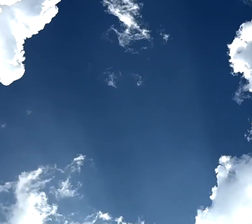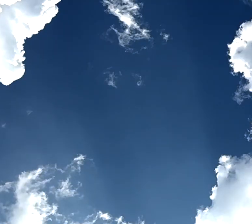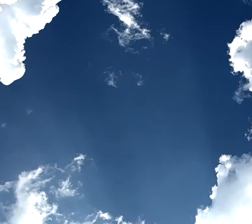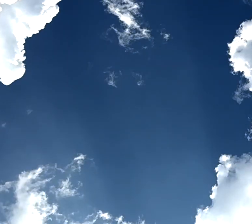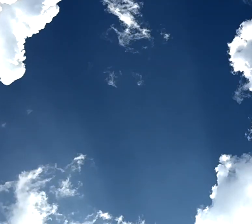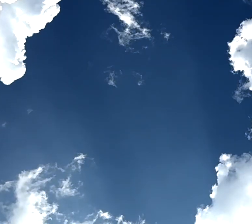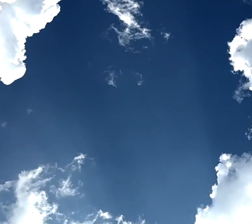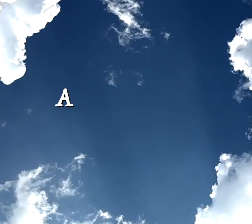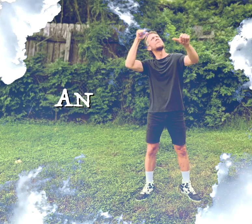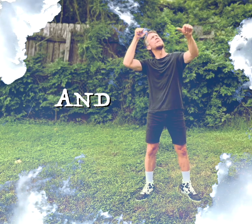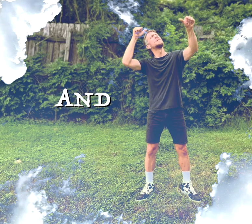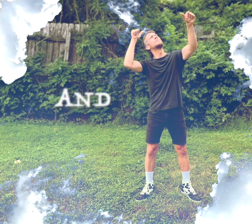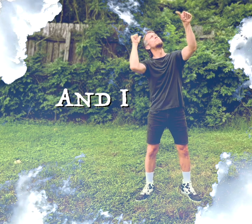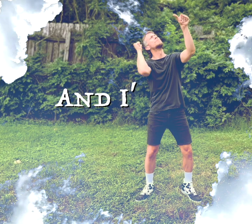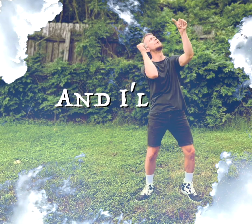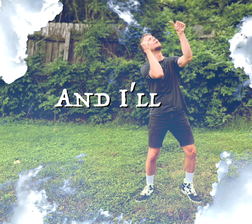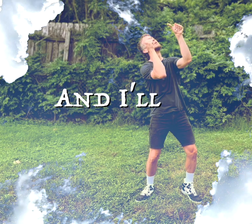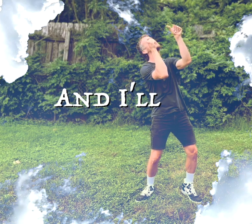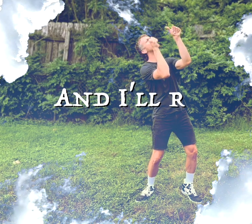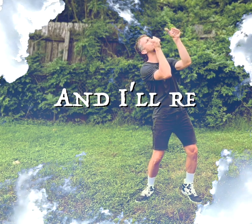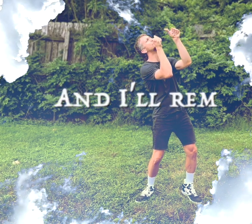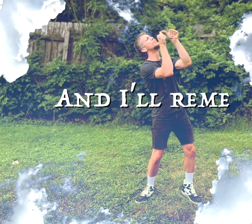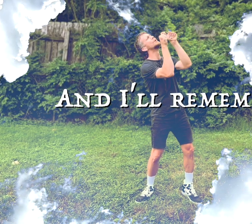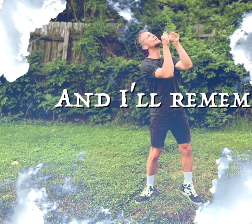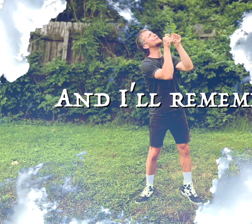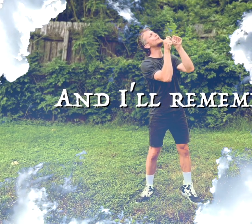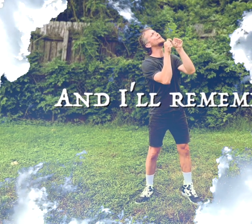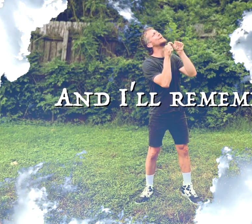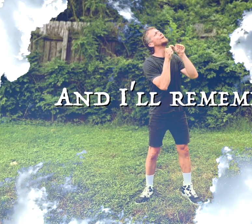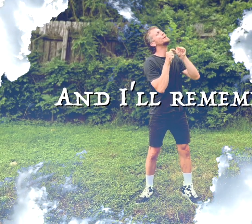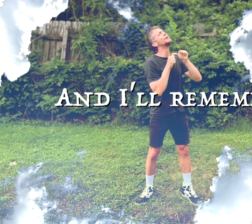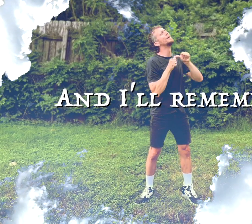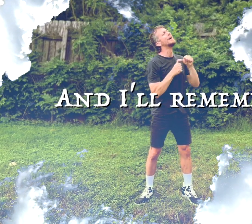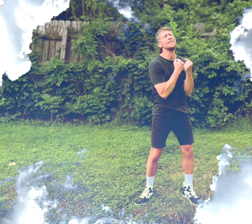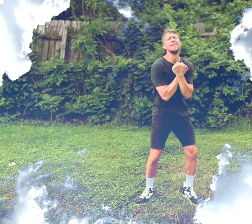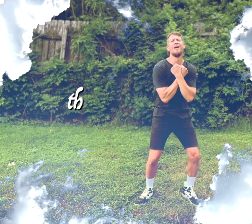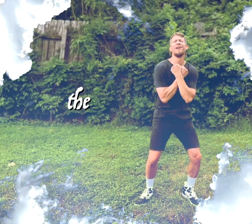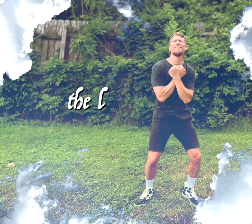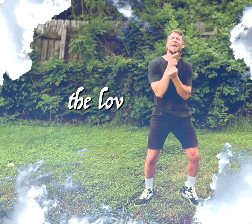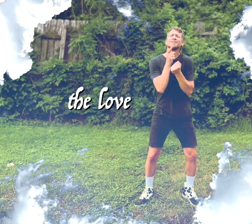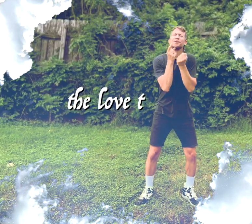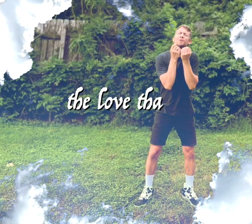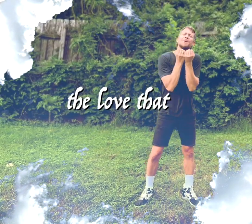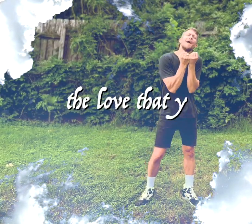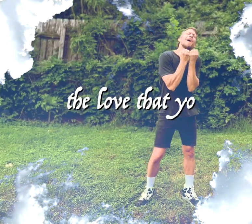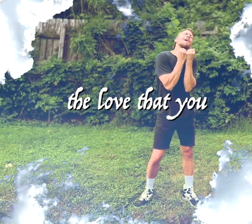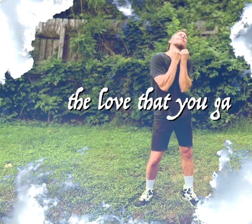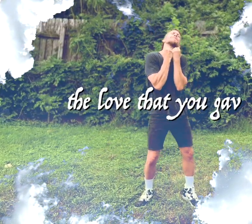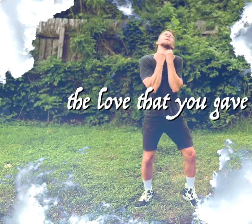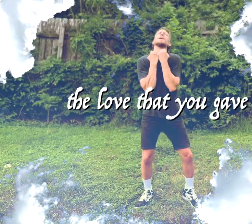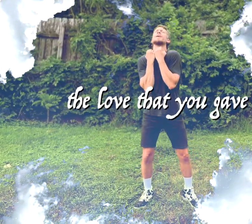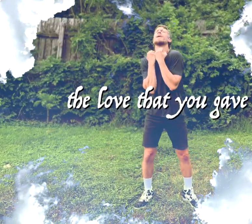And I'll remember The love that you gave me